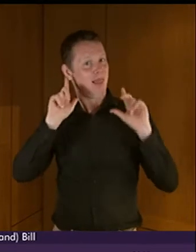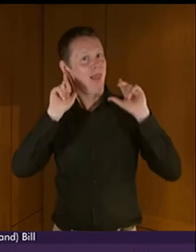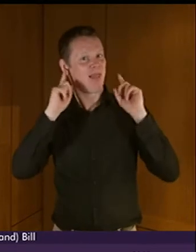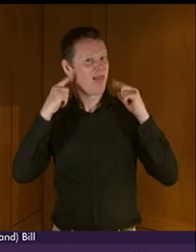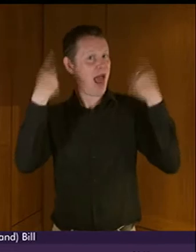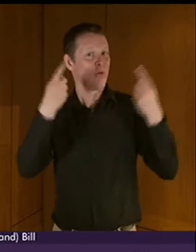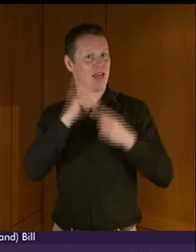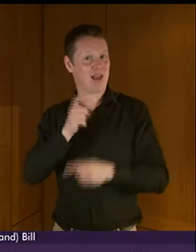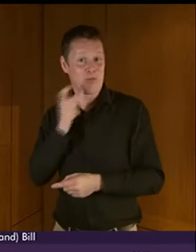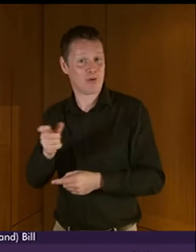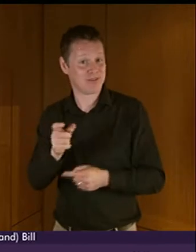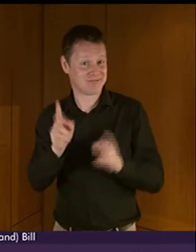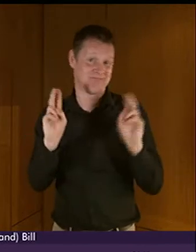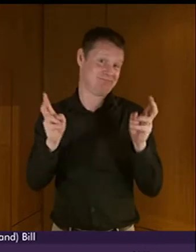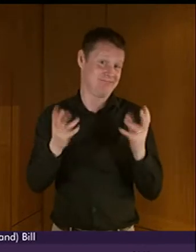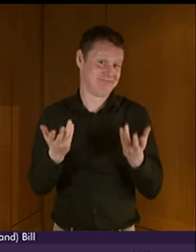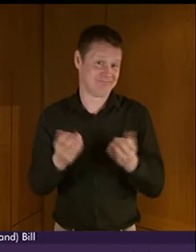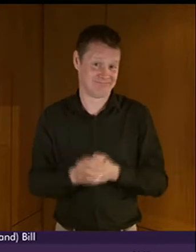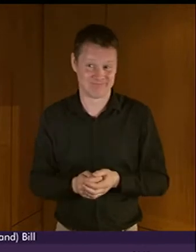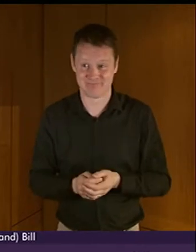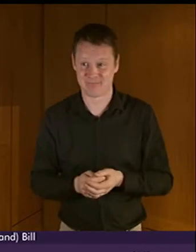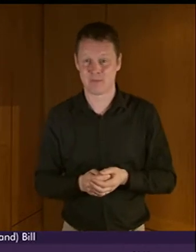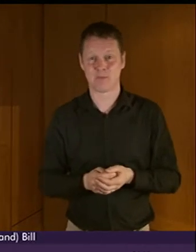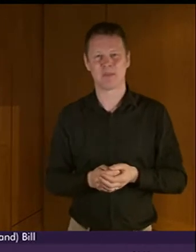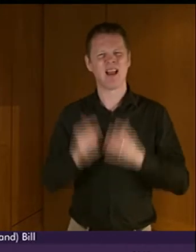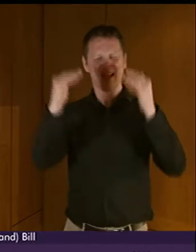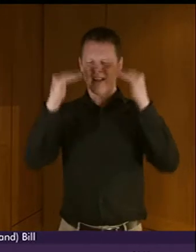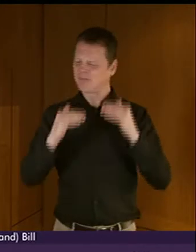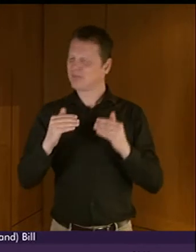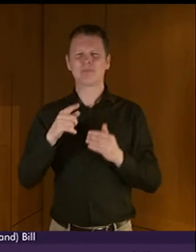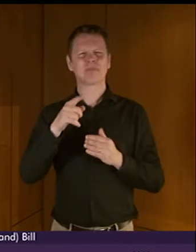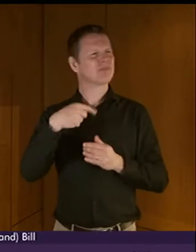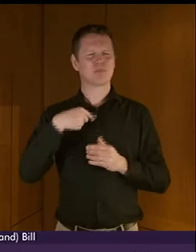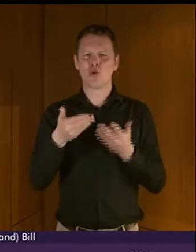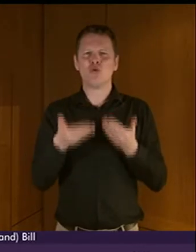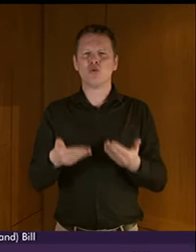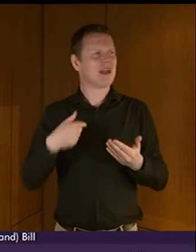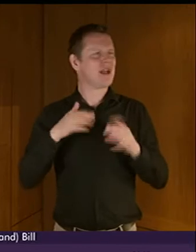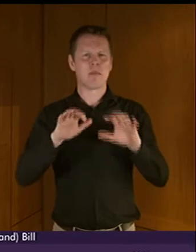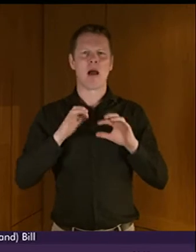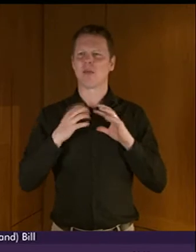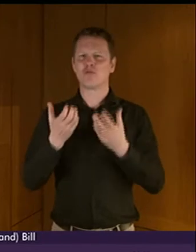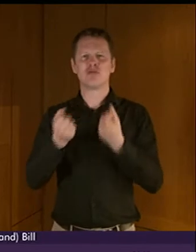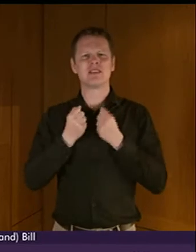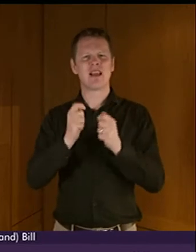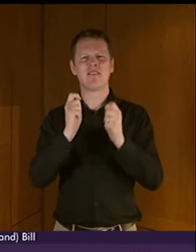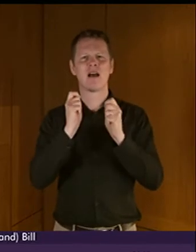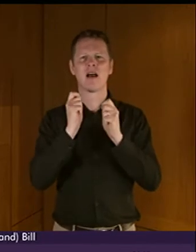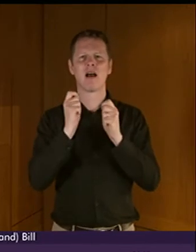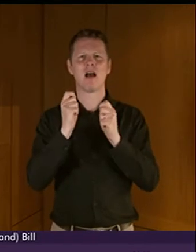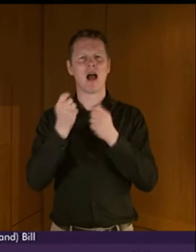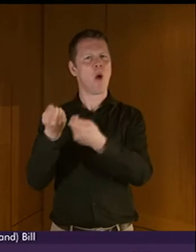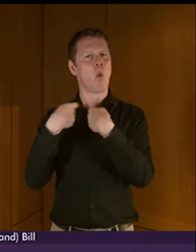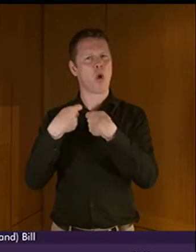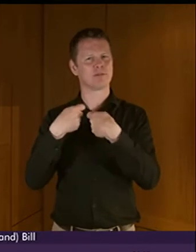And that takes me to the award received today in Parliament, louder than